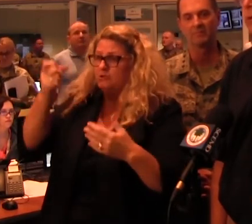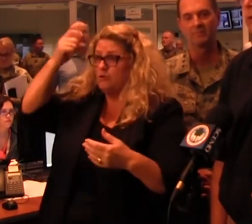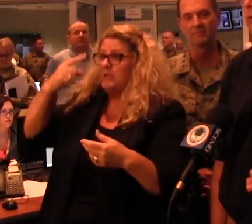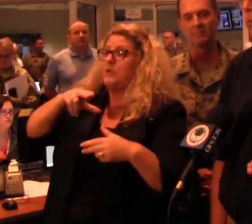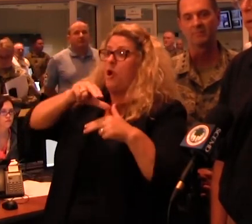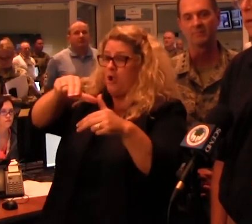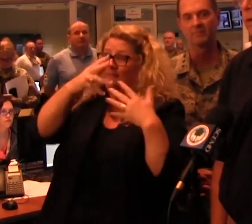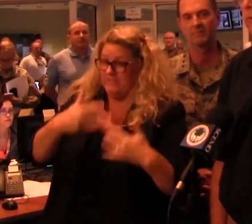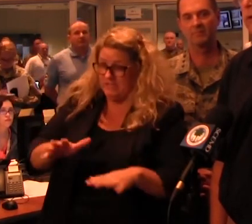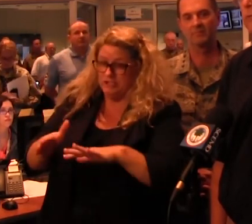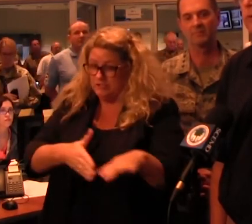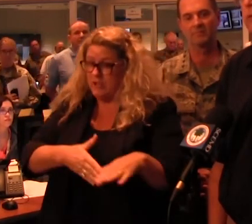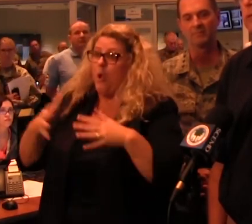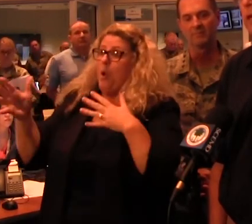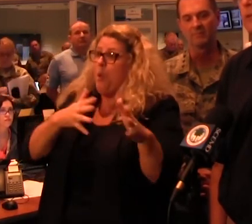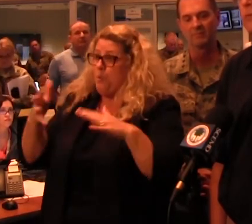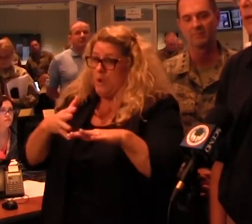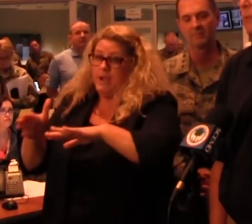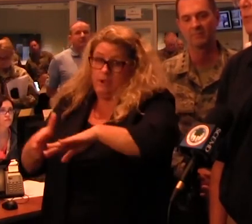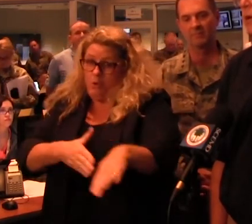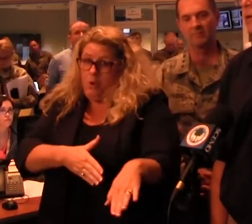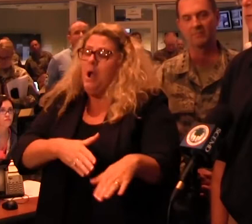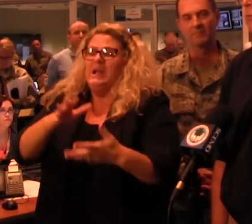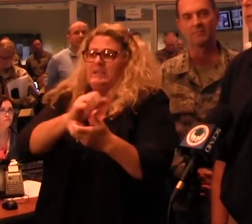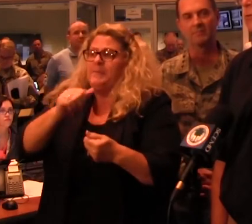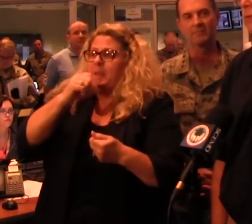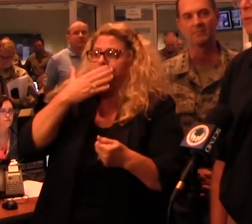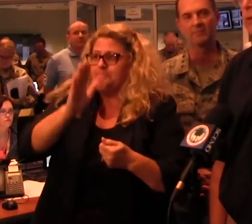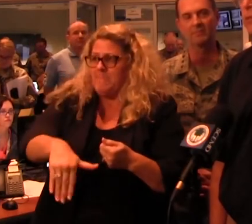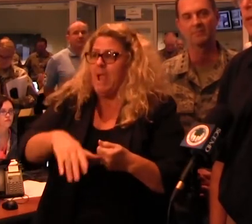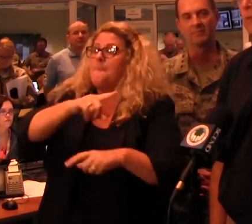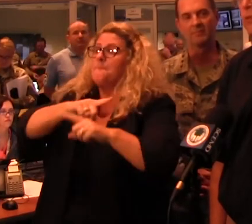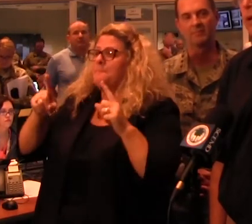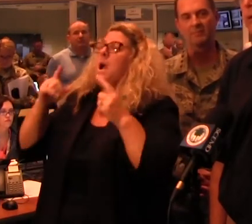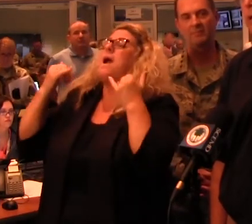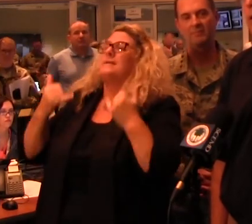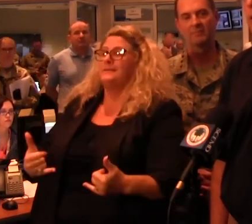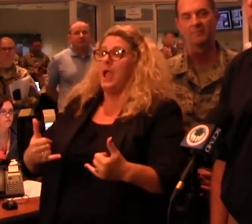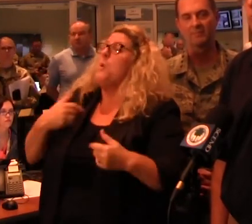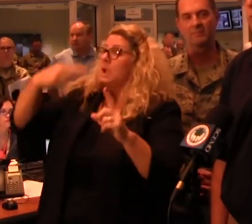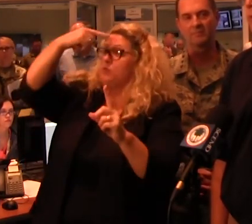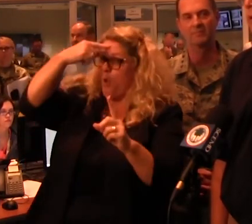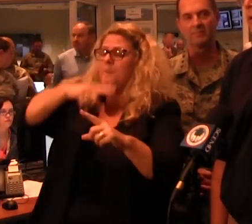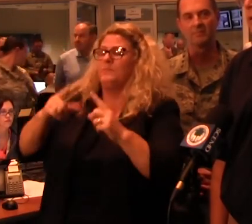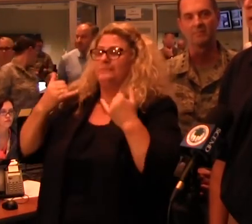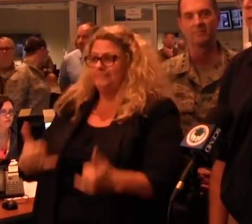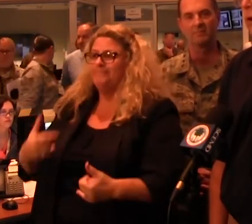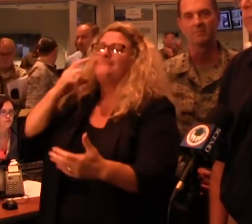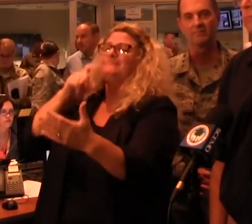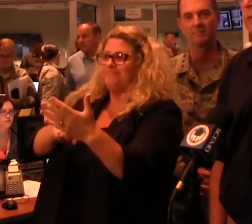coming through here and the wind, we've had very little damage. But we're starting to get reports for infrastructure damage now in terms of,